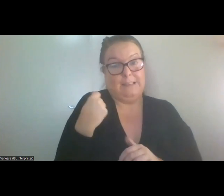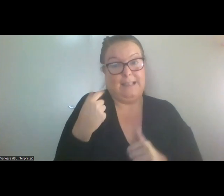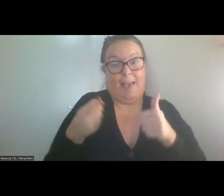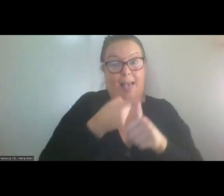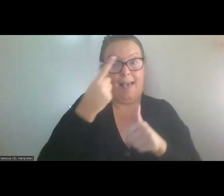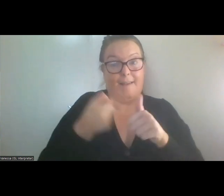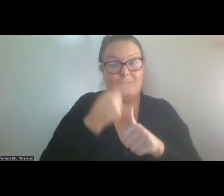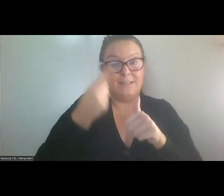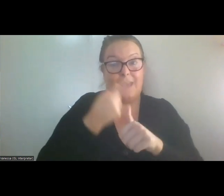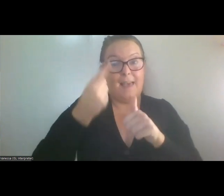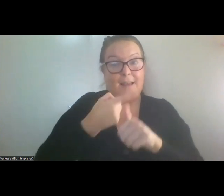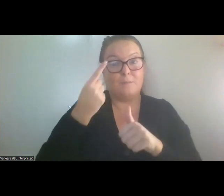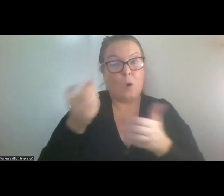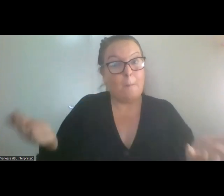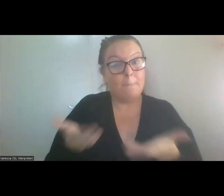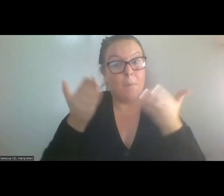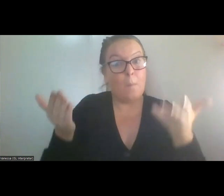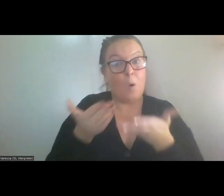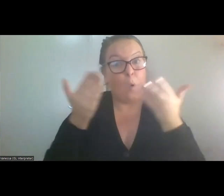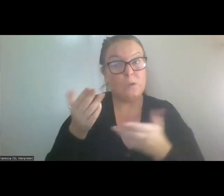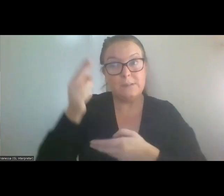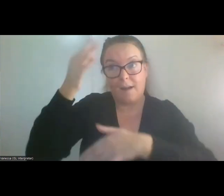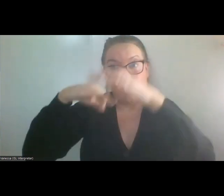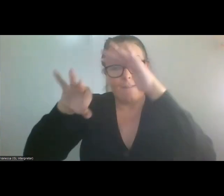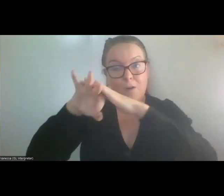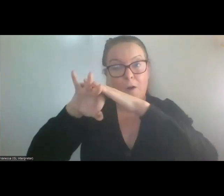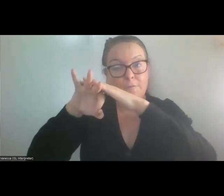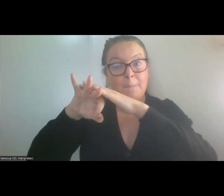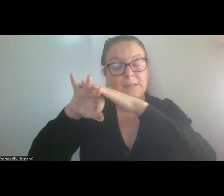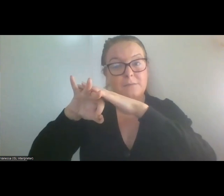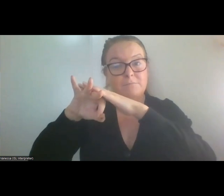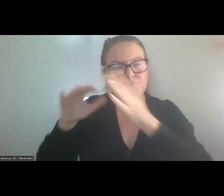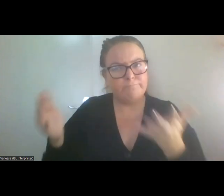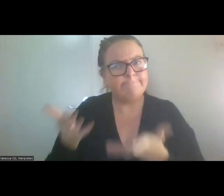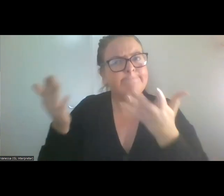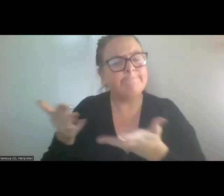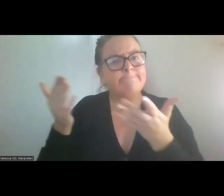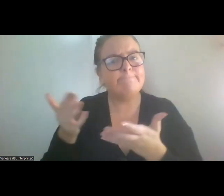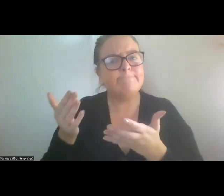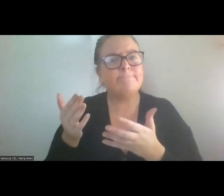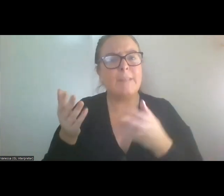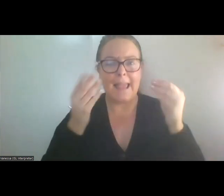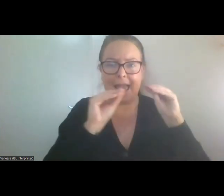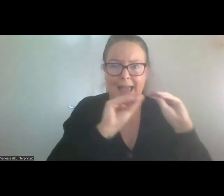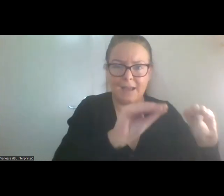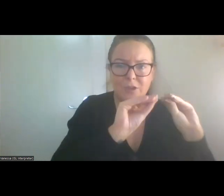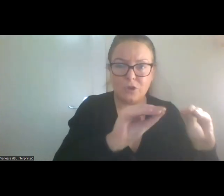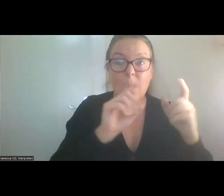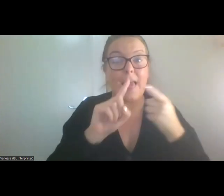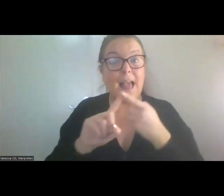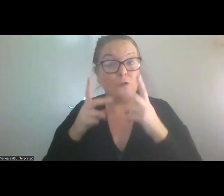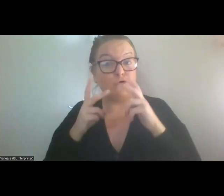government's new decision support service. Education and research